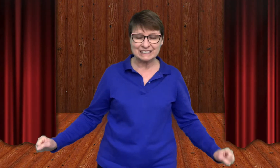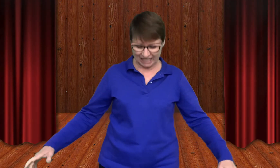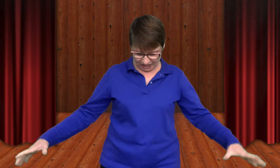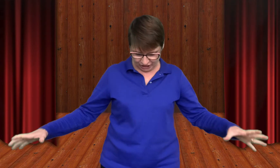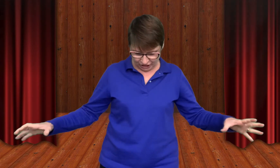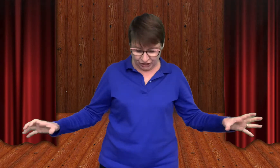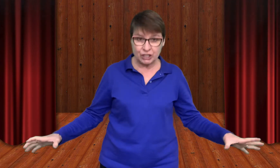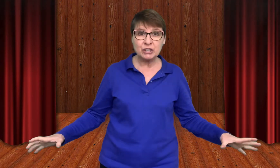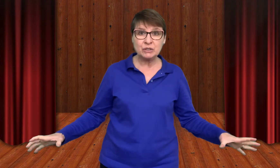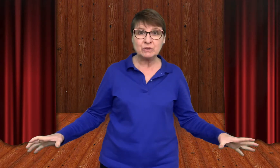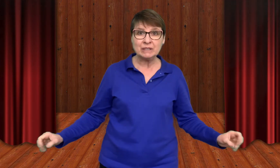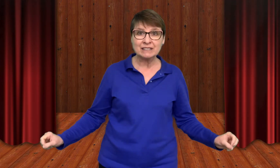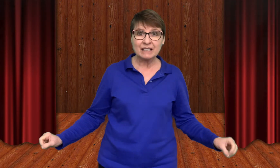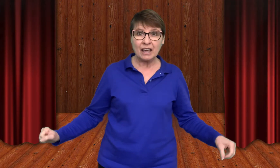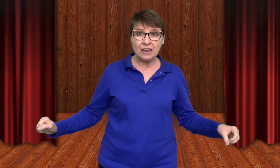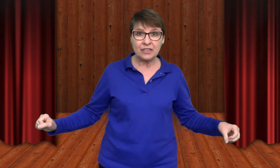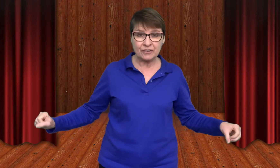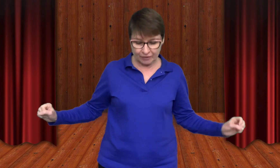One, two, three.